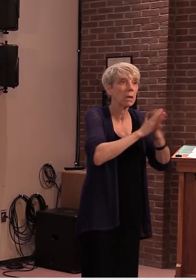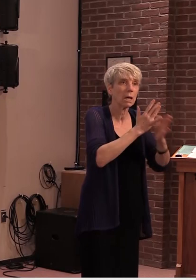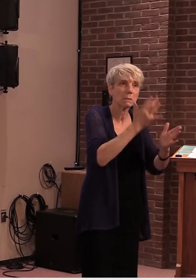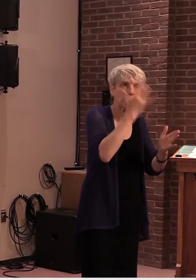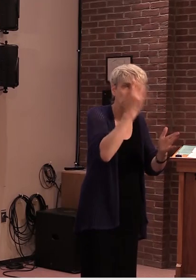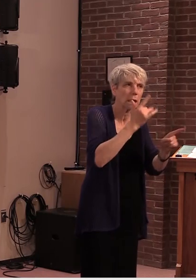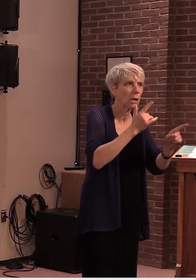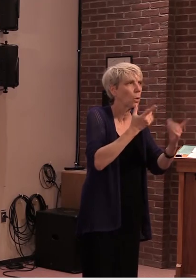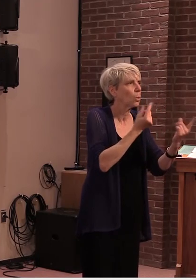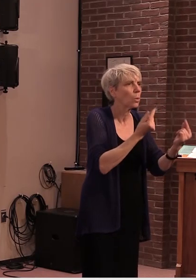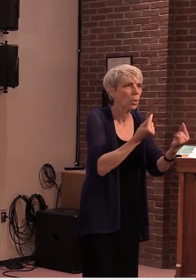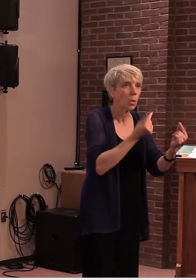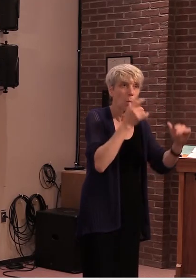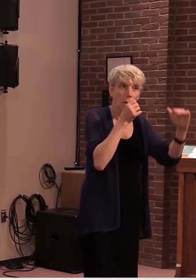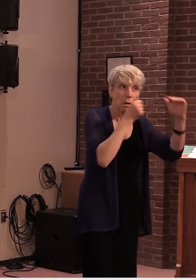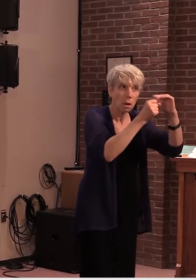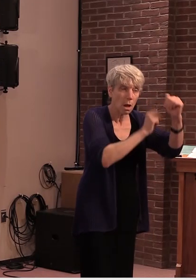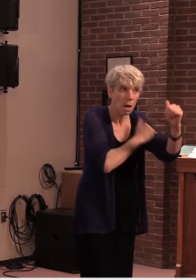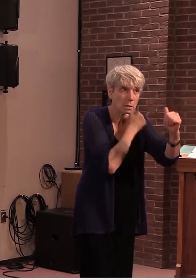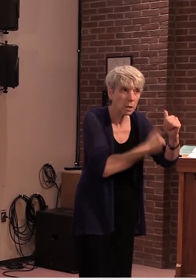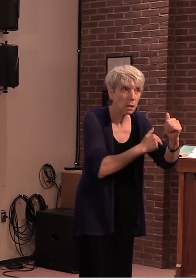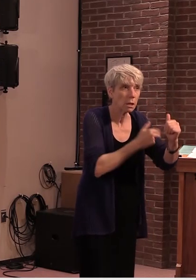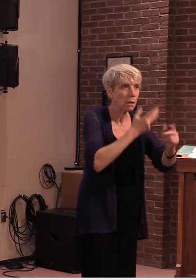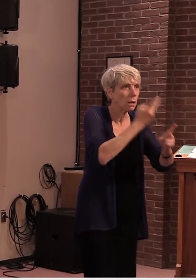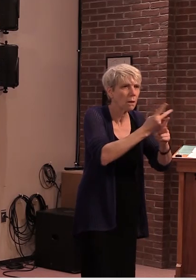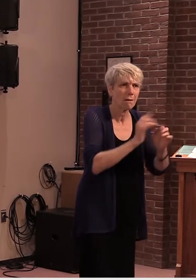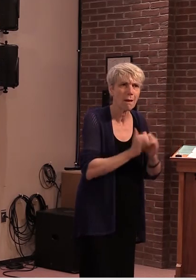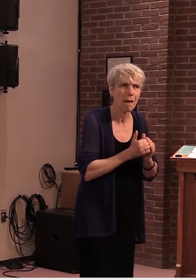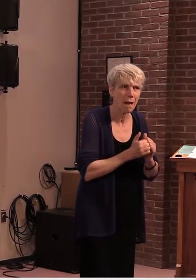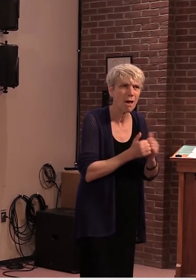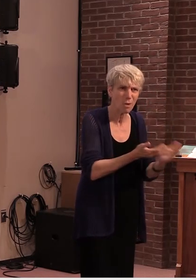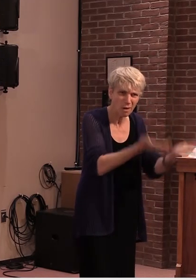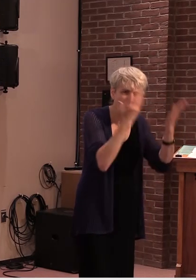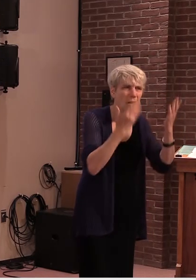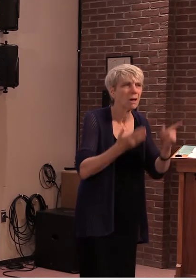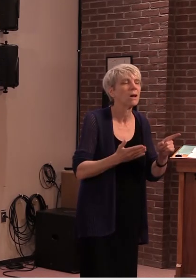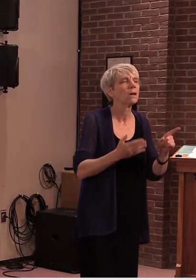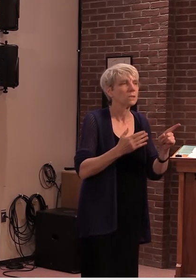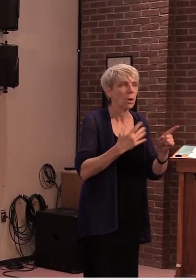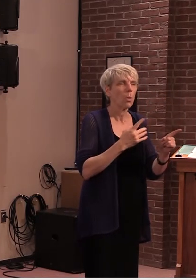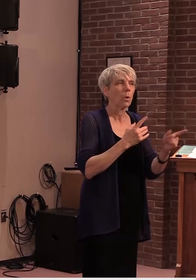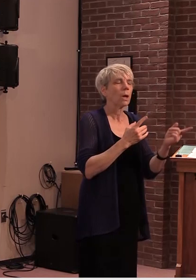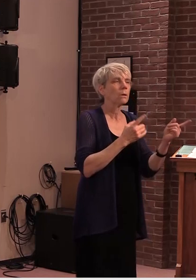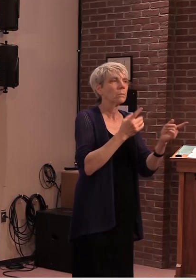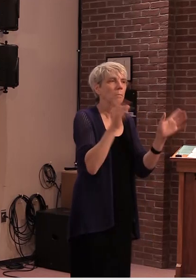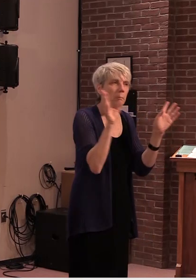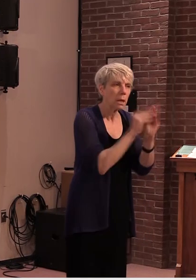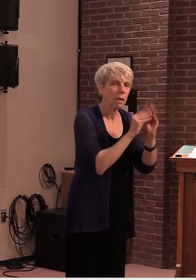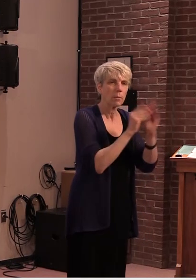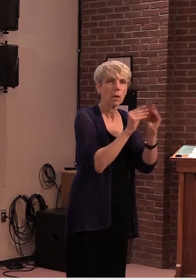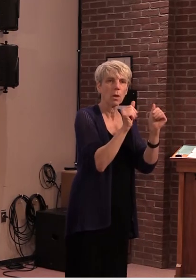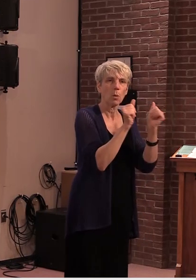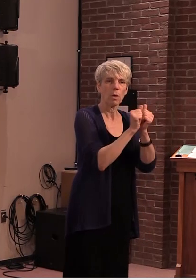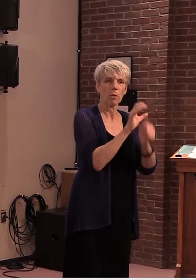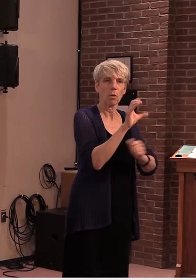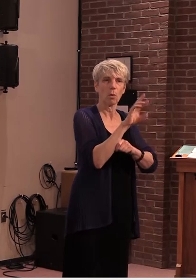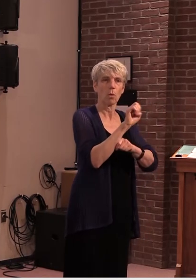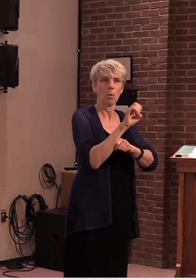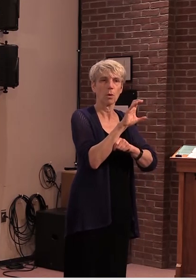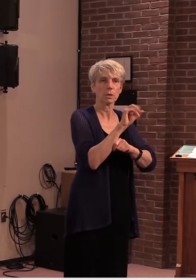we continue to work with core civic to write a new protocol that was specific to mississippi